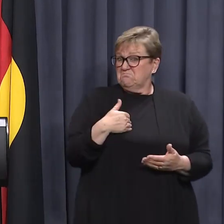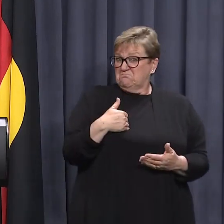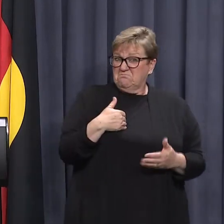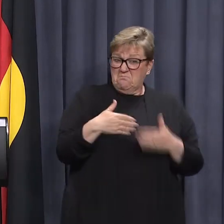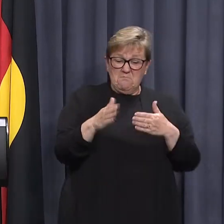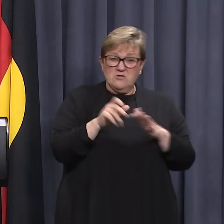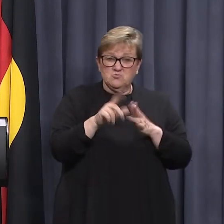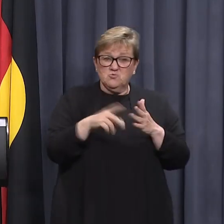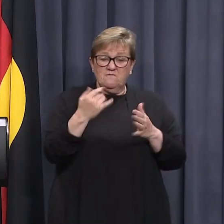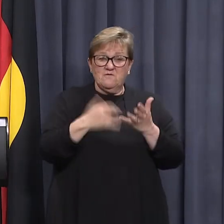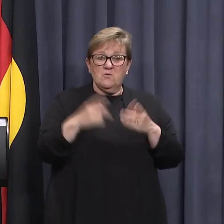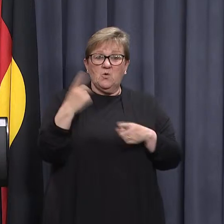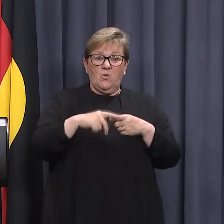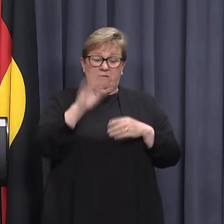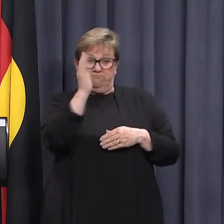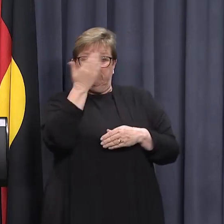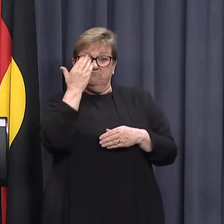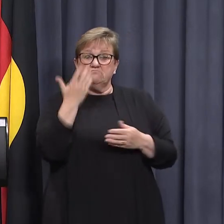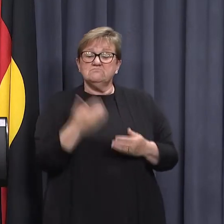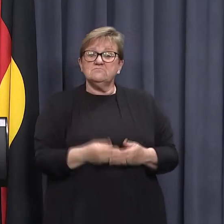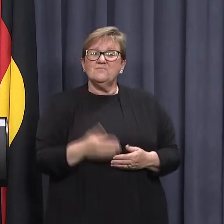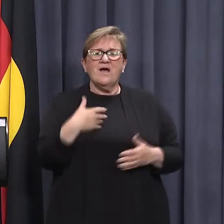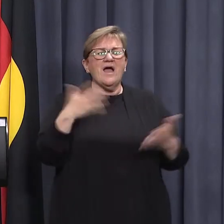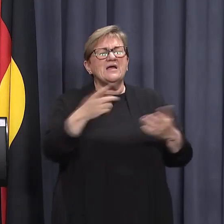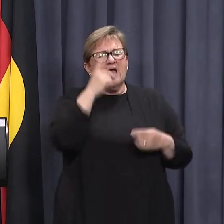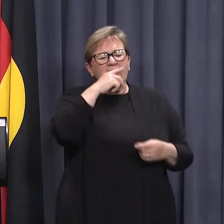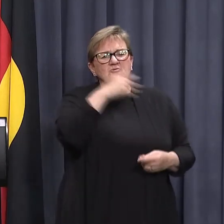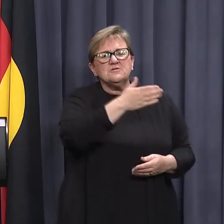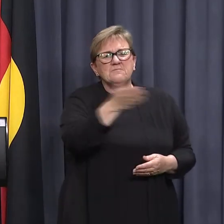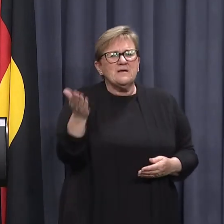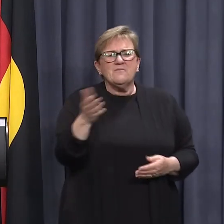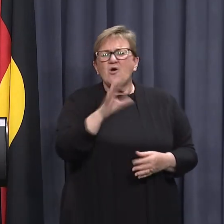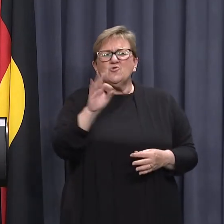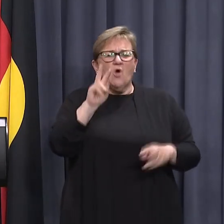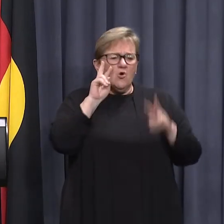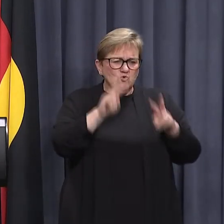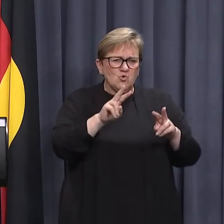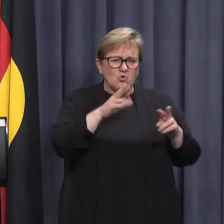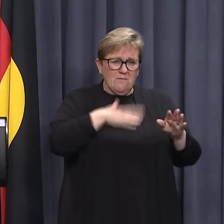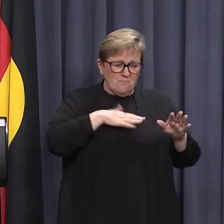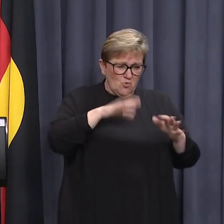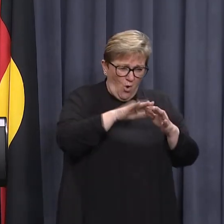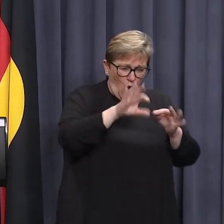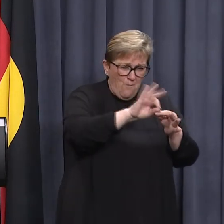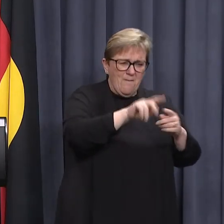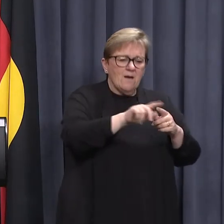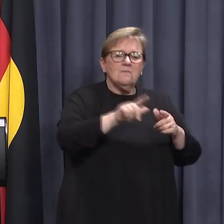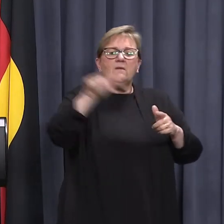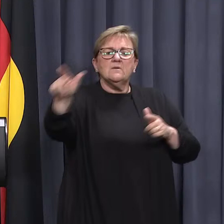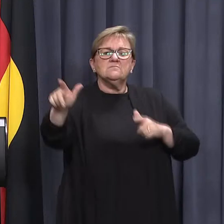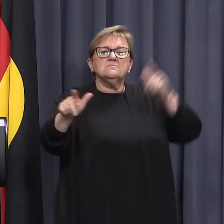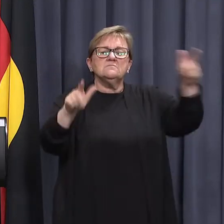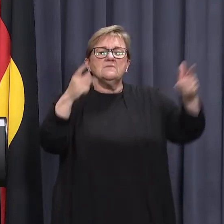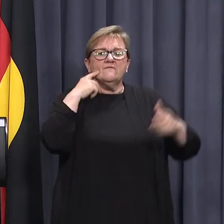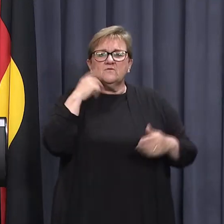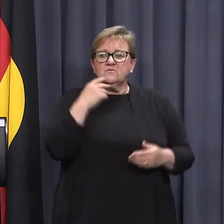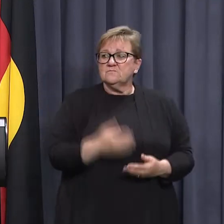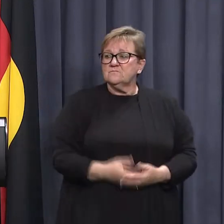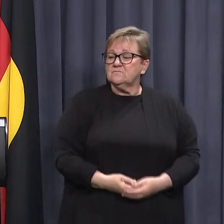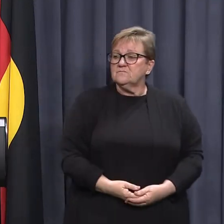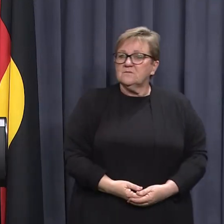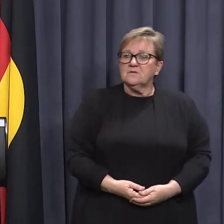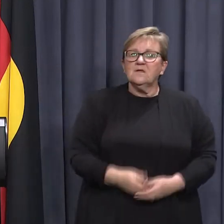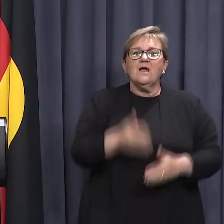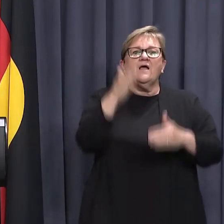was managed to do that with fairly short notice. But I do encourage people not just to look in their own suburb. They might just have to go a little bit further. Some